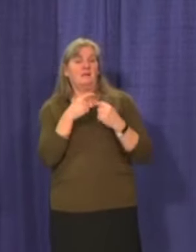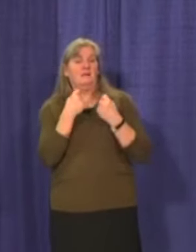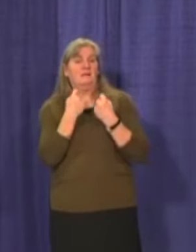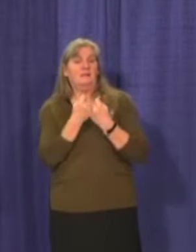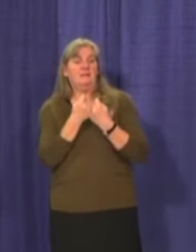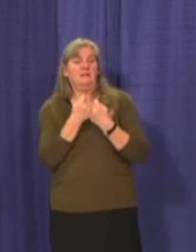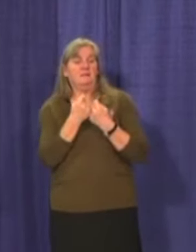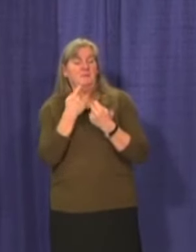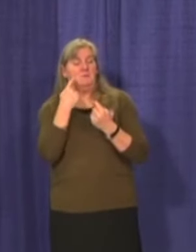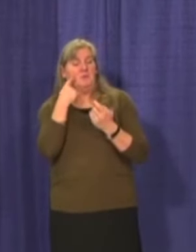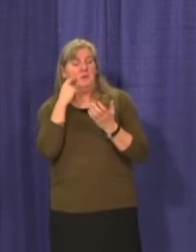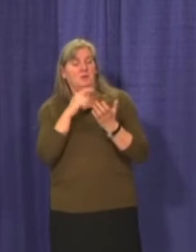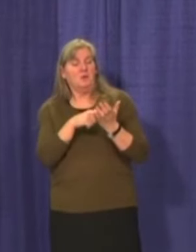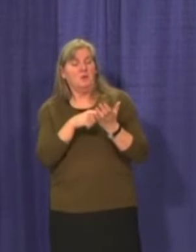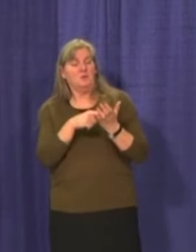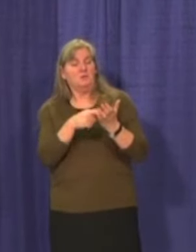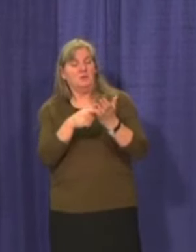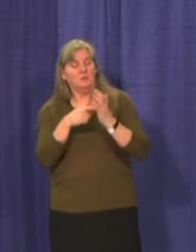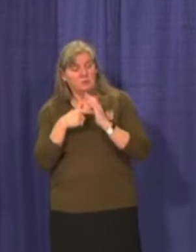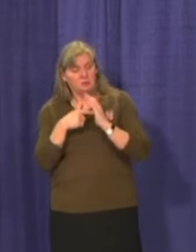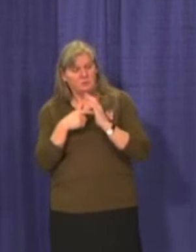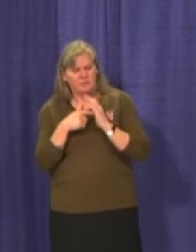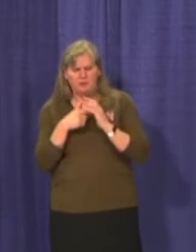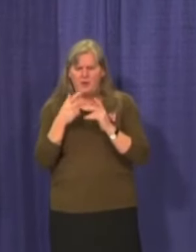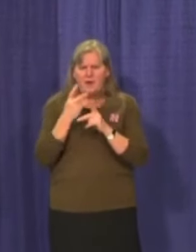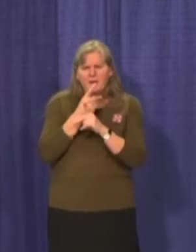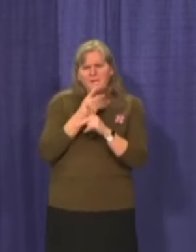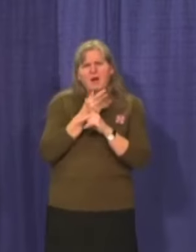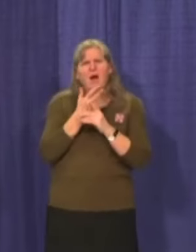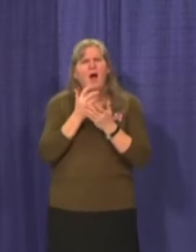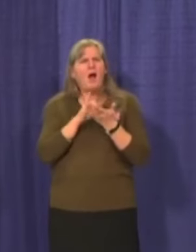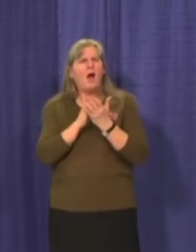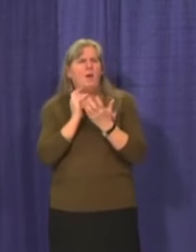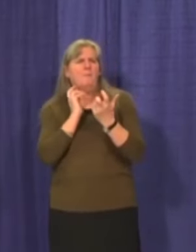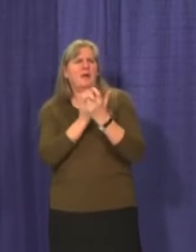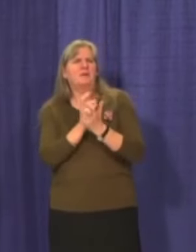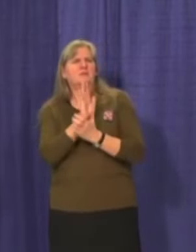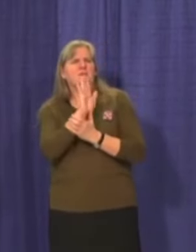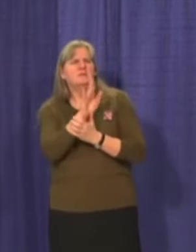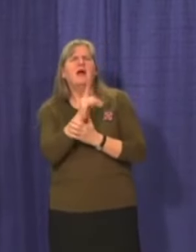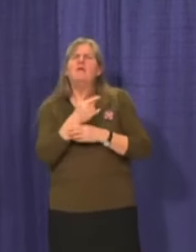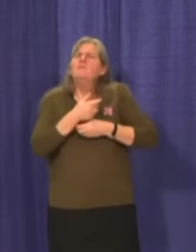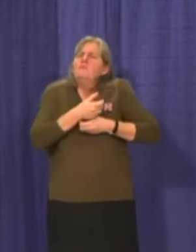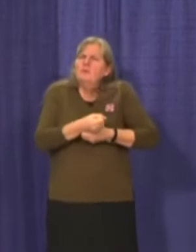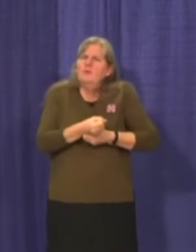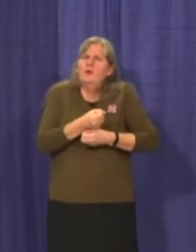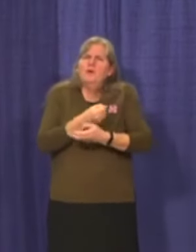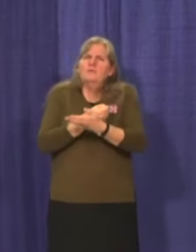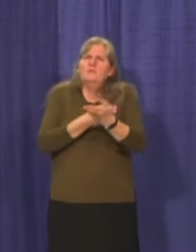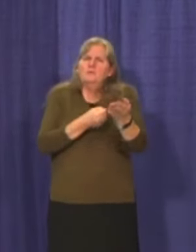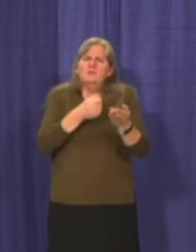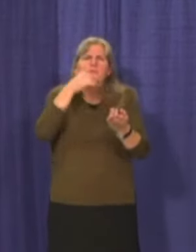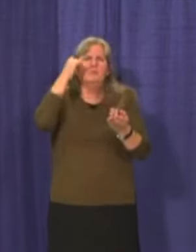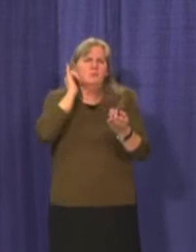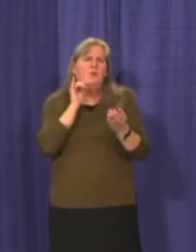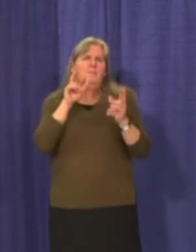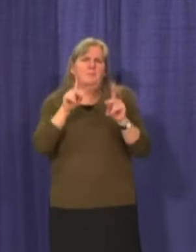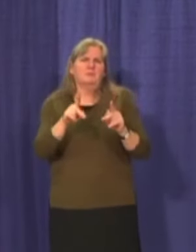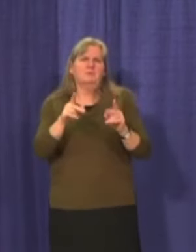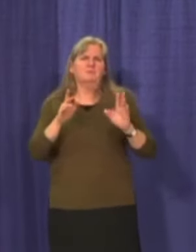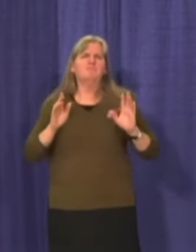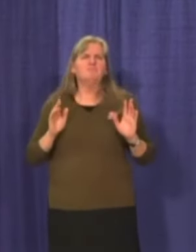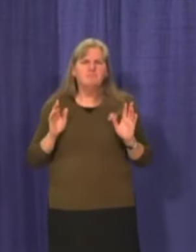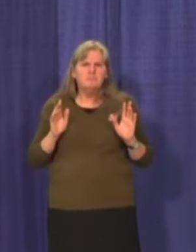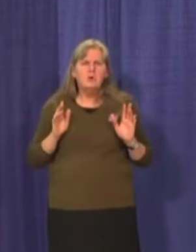clinic was that they would work to find a way. We, we do need to have confidence that you are a Yukoner and, and our,